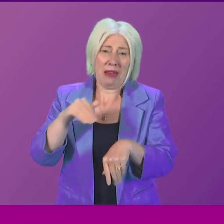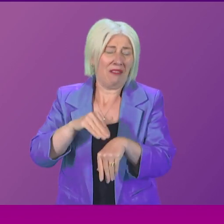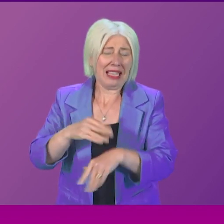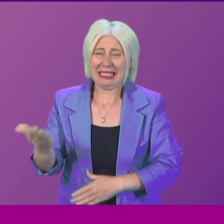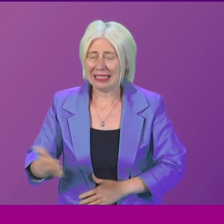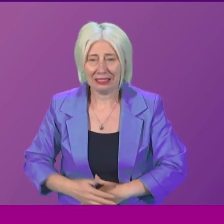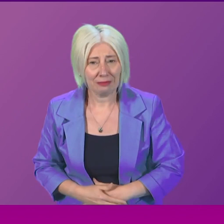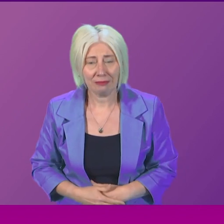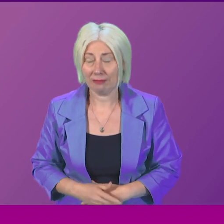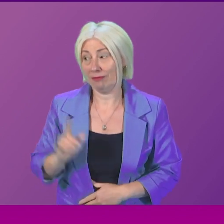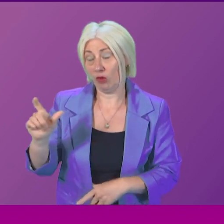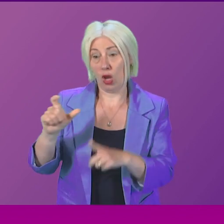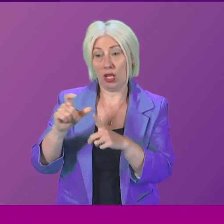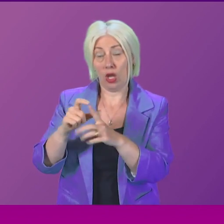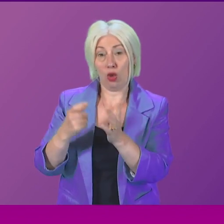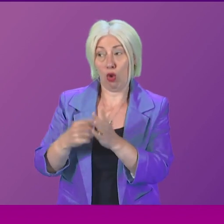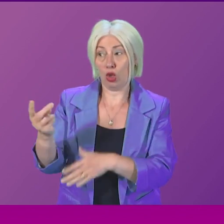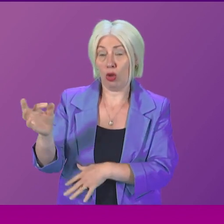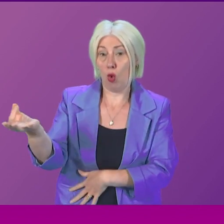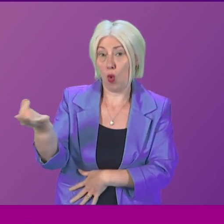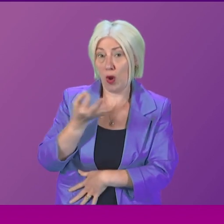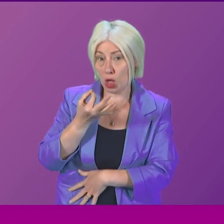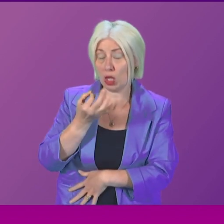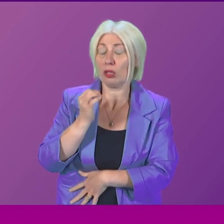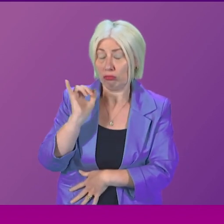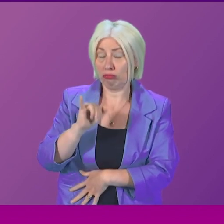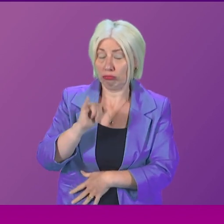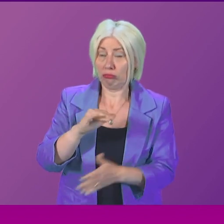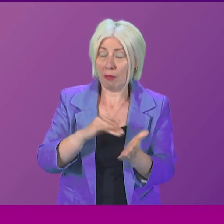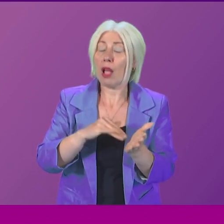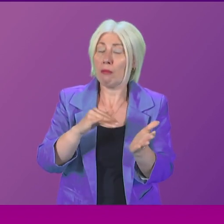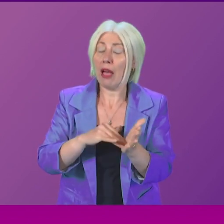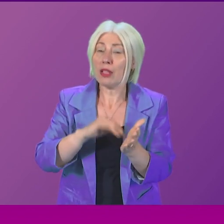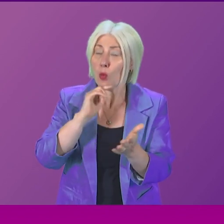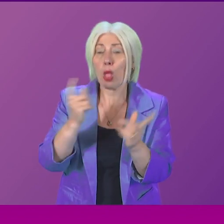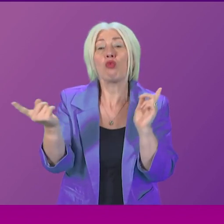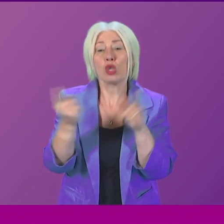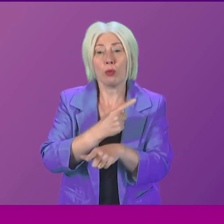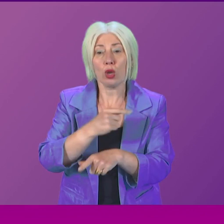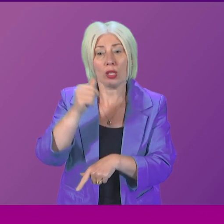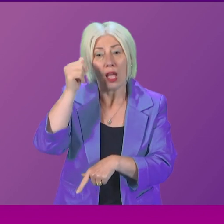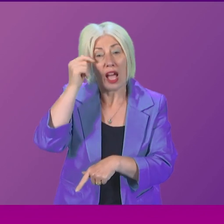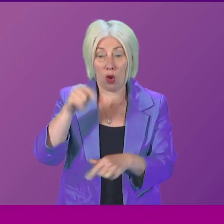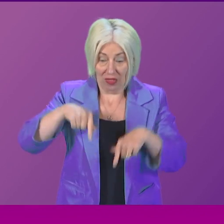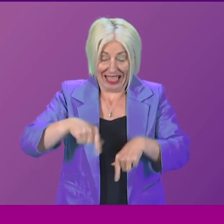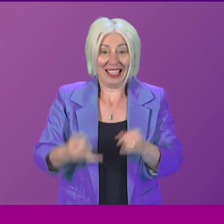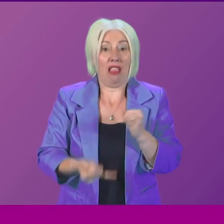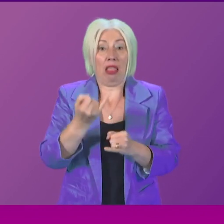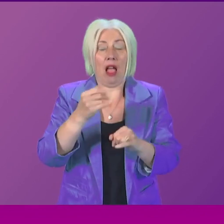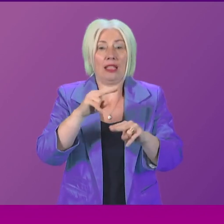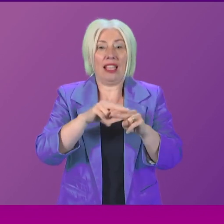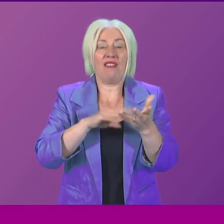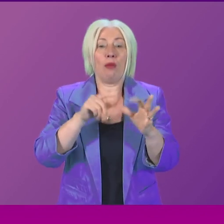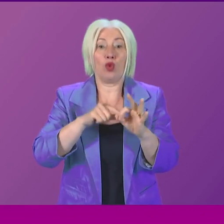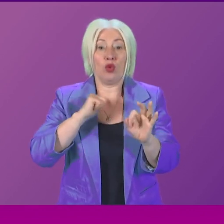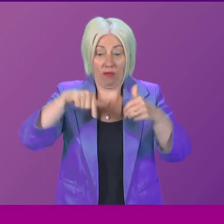In terms of Douglas Ross's direct question, of course, Michael Matheson absolutely will respond. I know this is the last, of course, FMQs of the